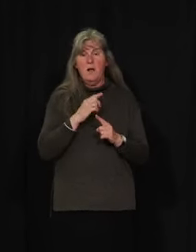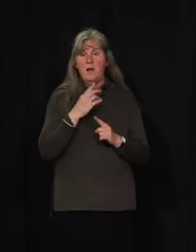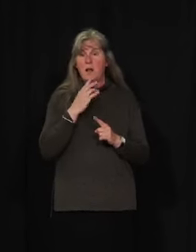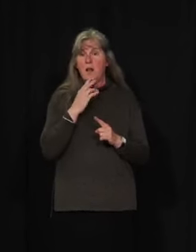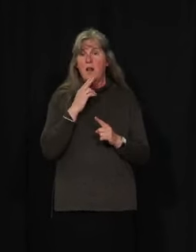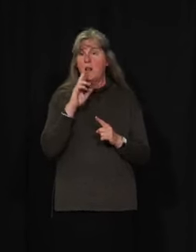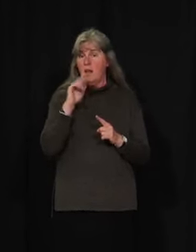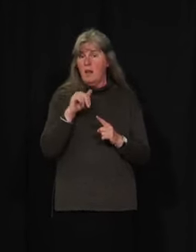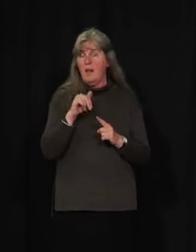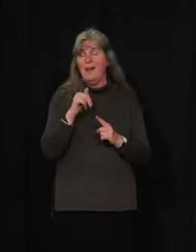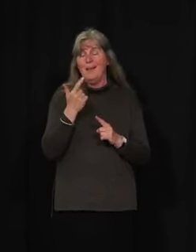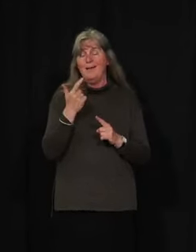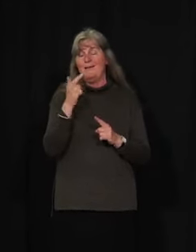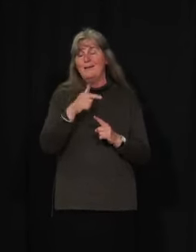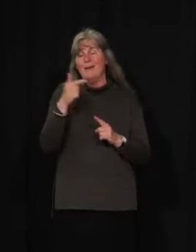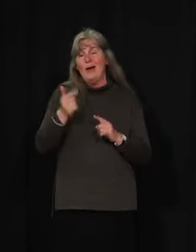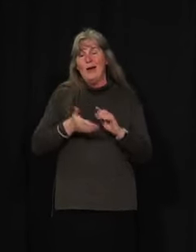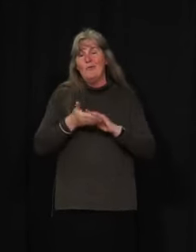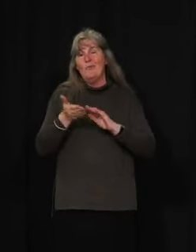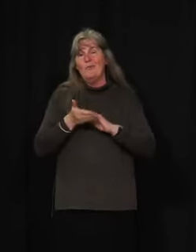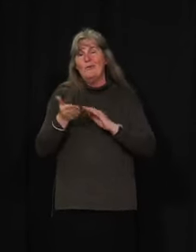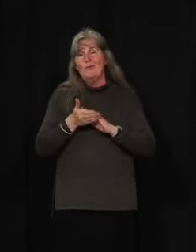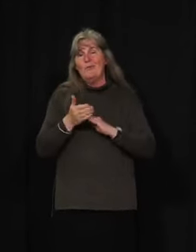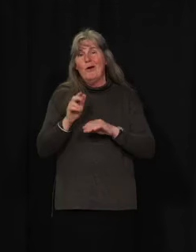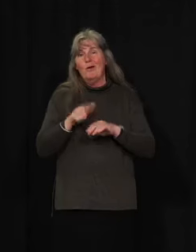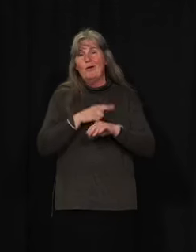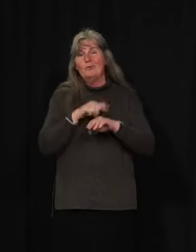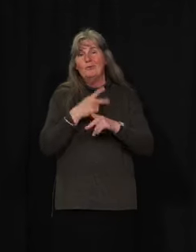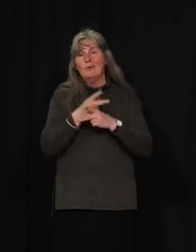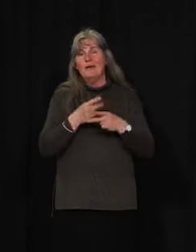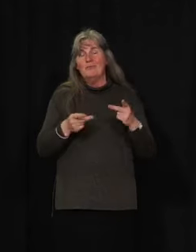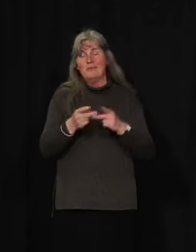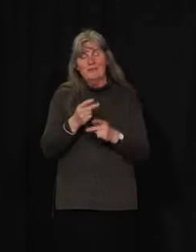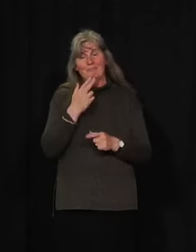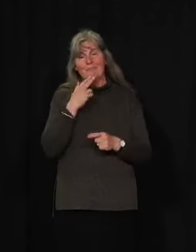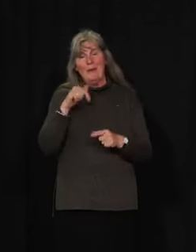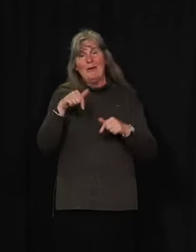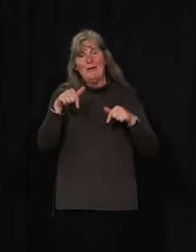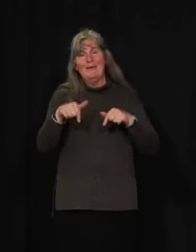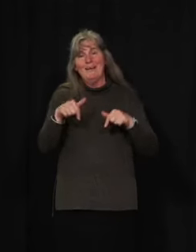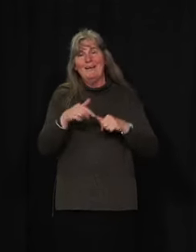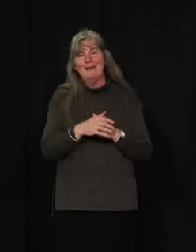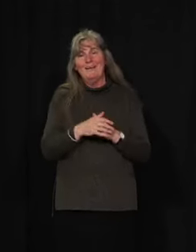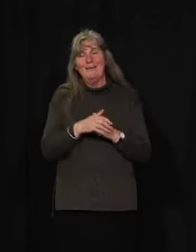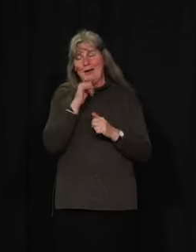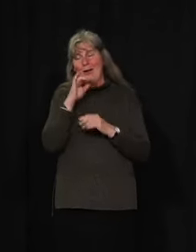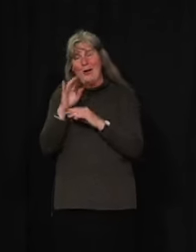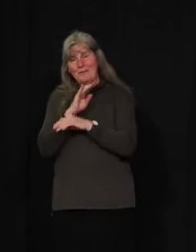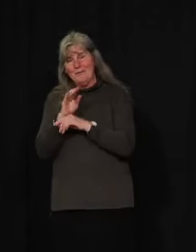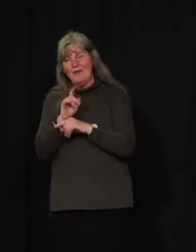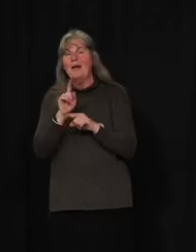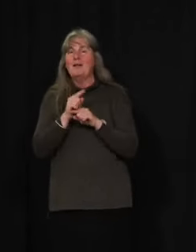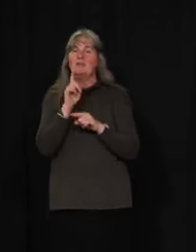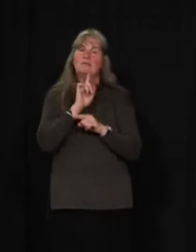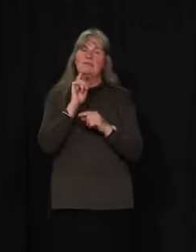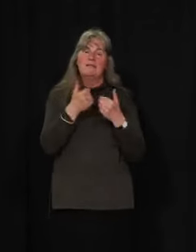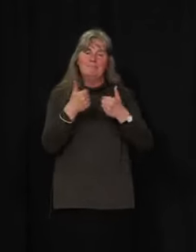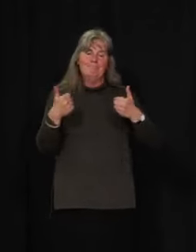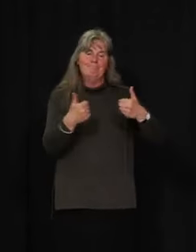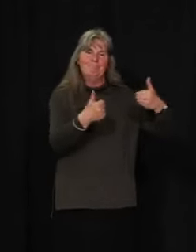to have publicly owned and operated long-term care homes that were also single-room facilities.